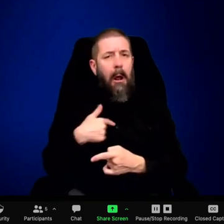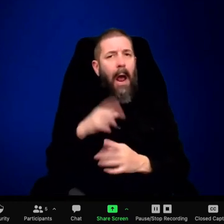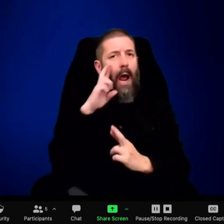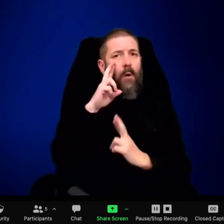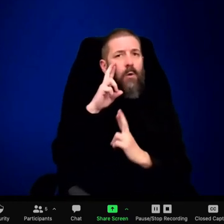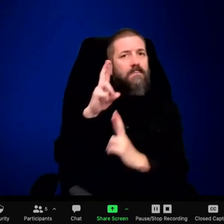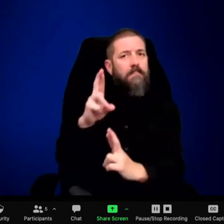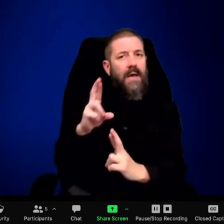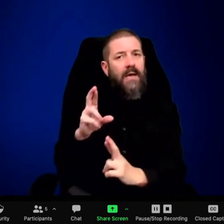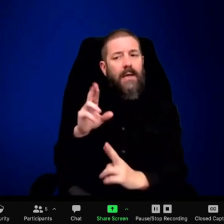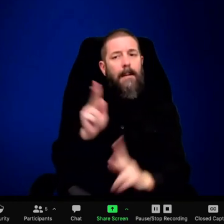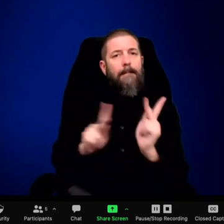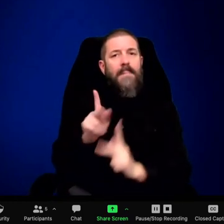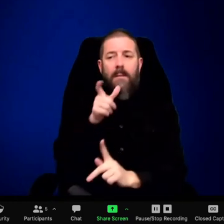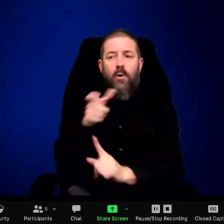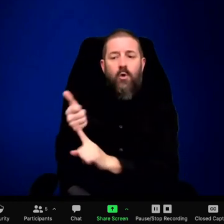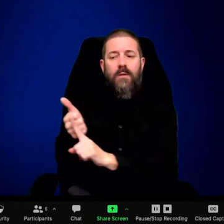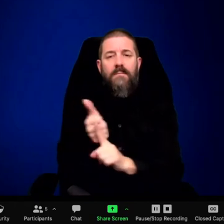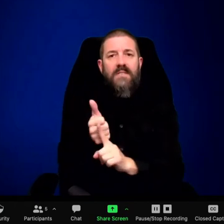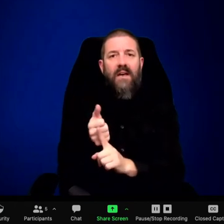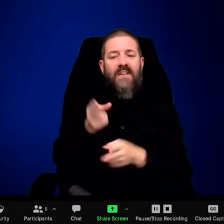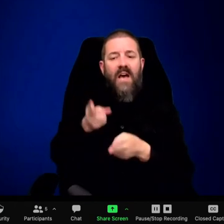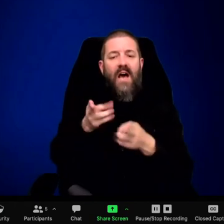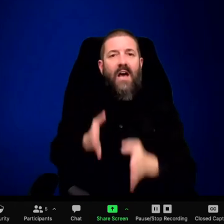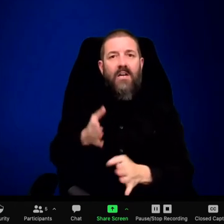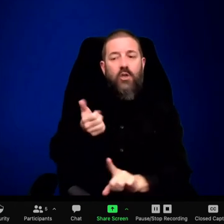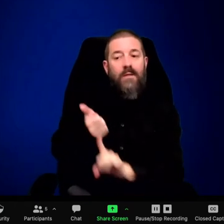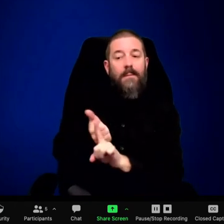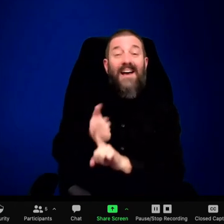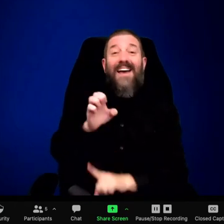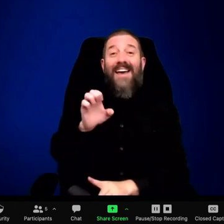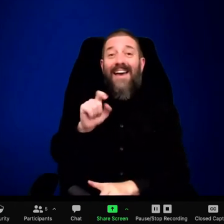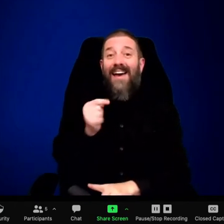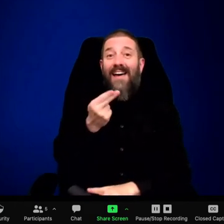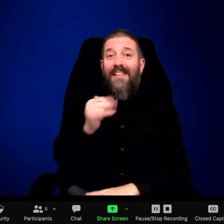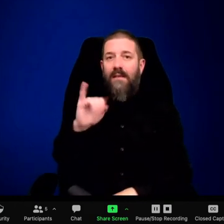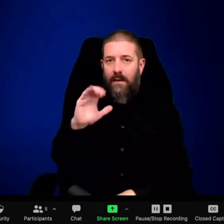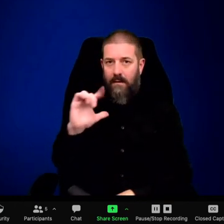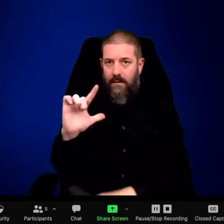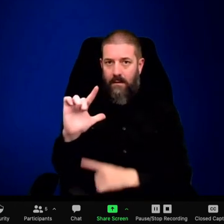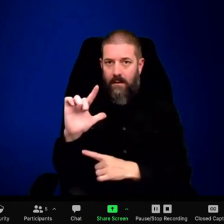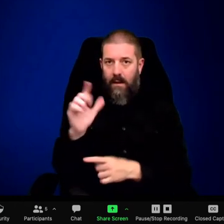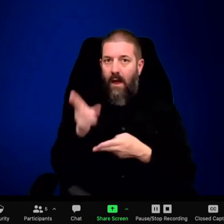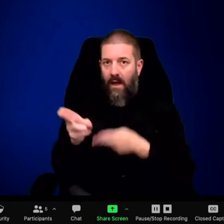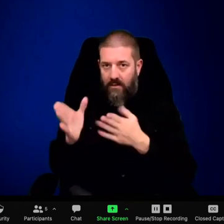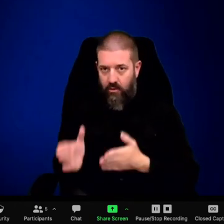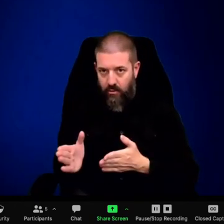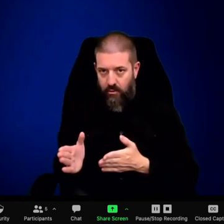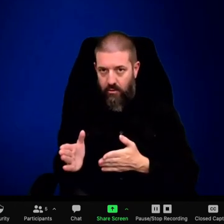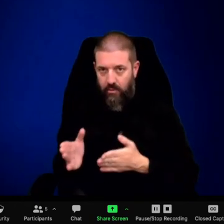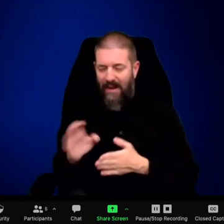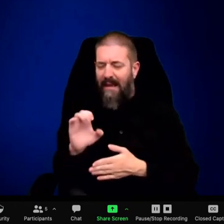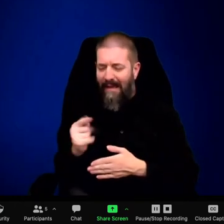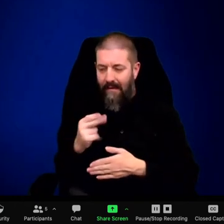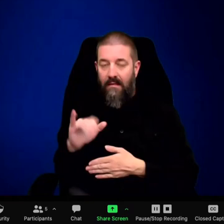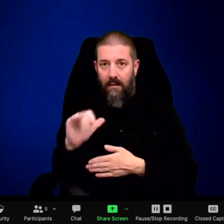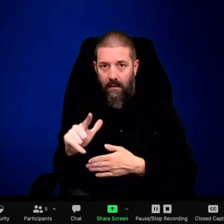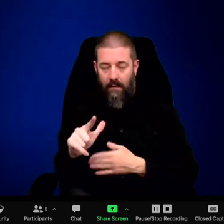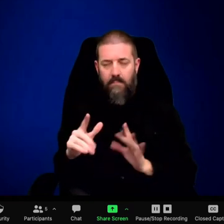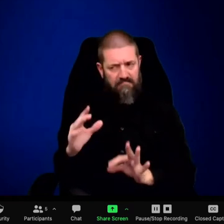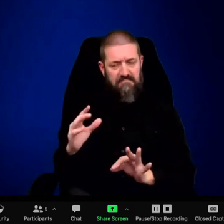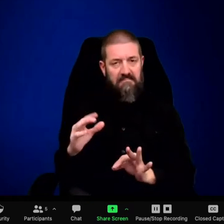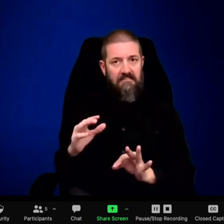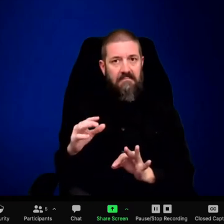different, which is to find a way to put all that aside and to be friendly with the